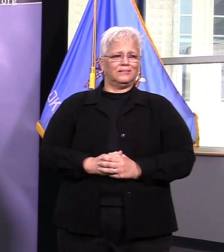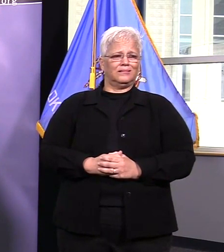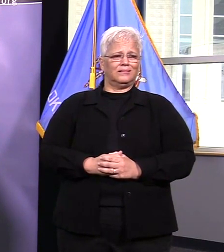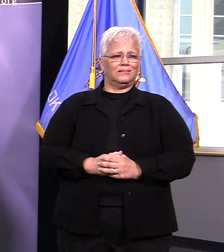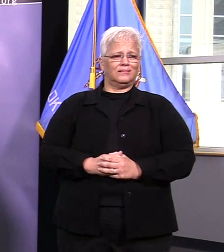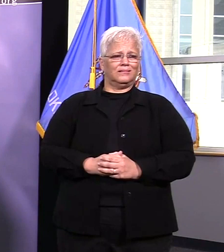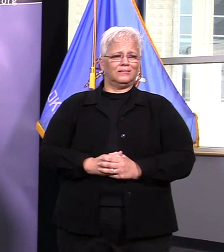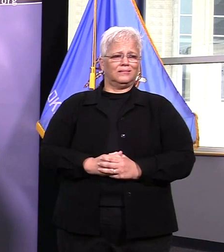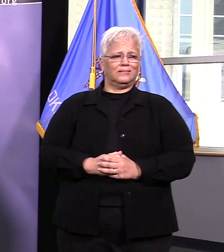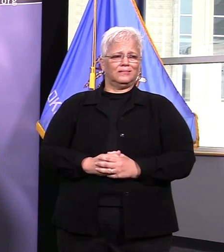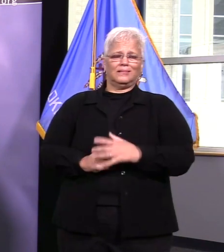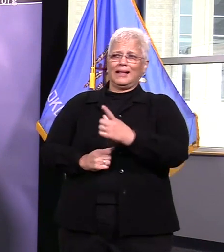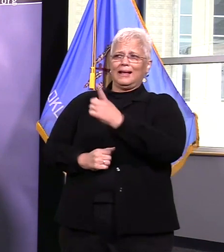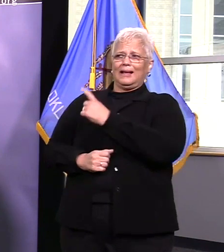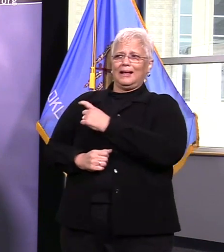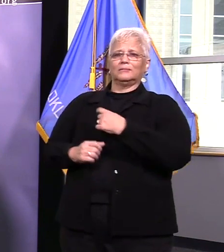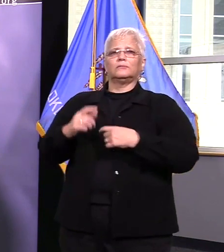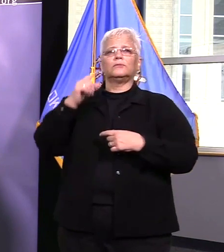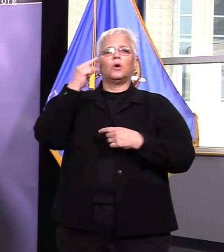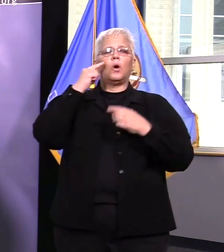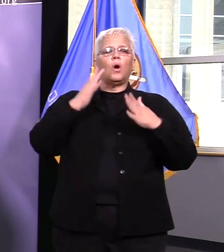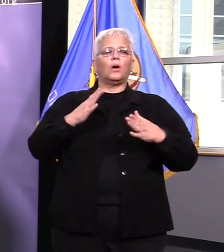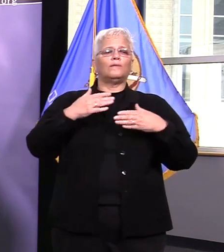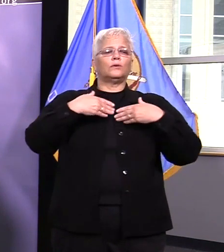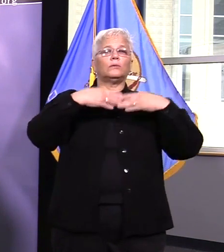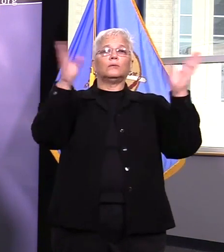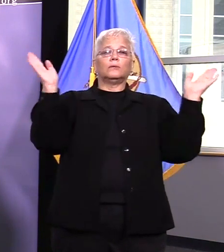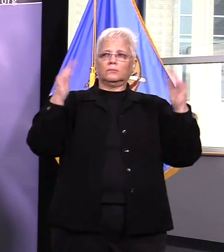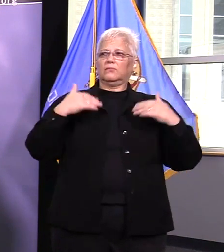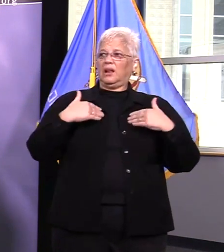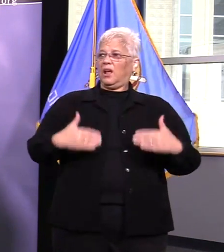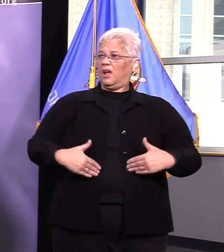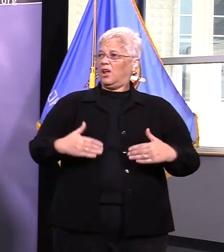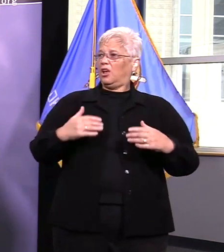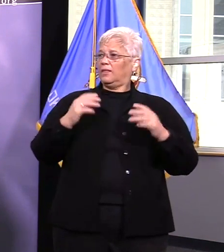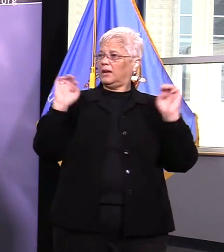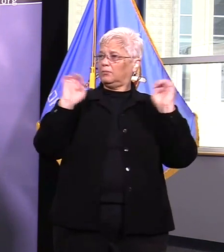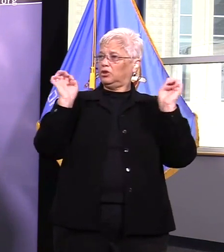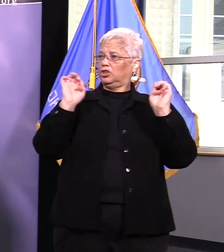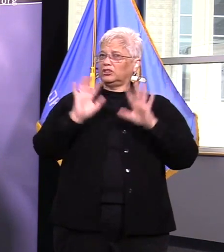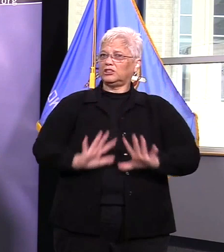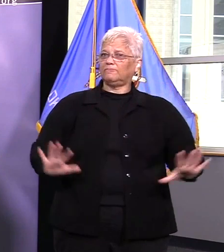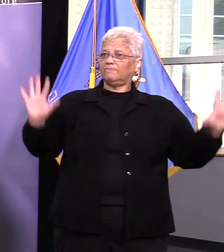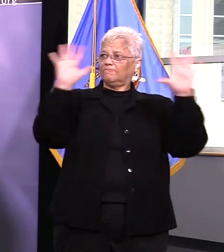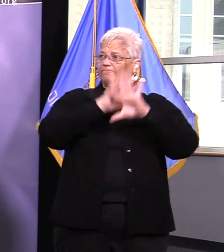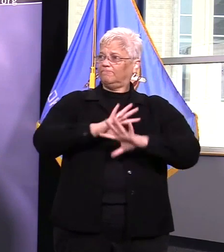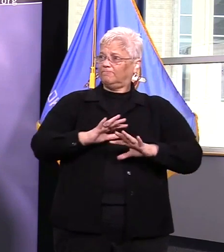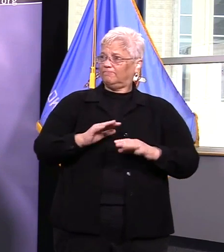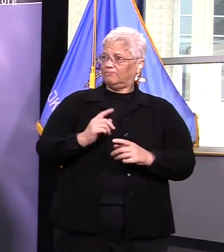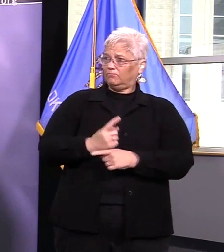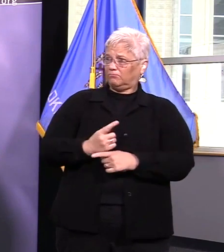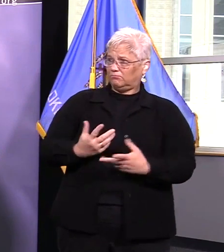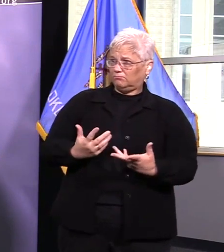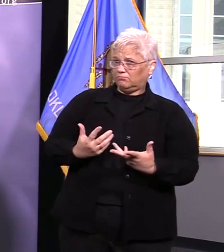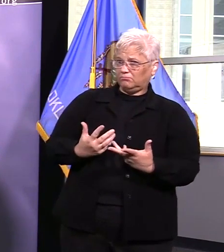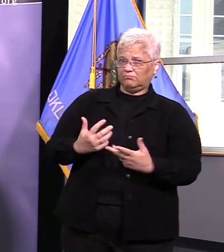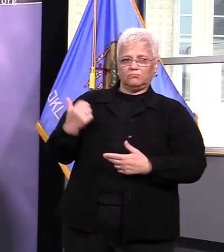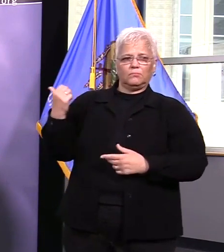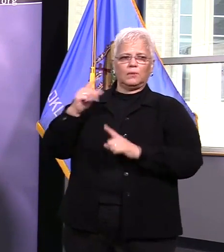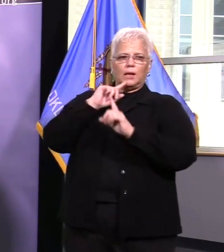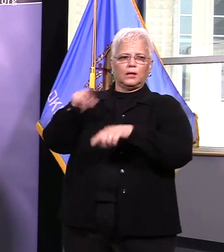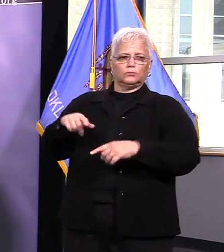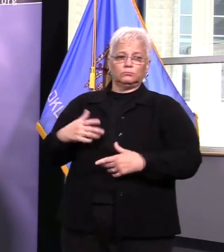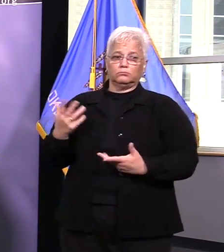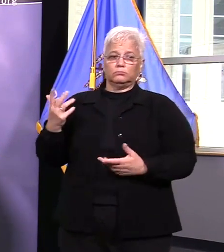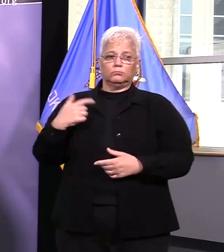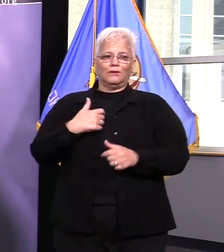your department's operations you know we operate the way we do according to our pandemic planning regardless we're still